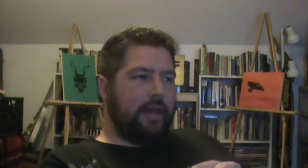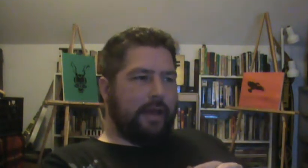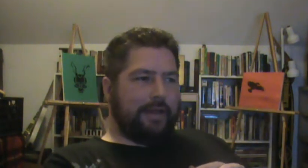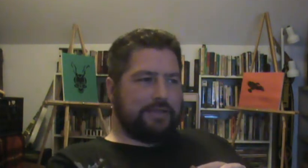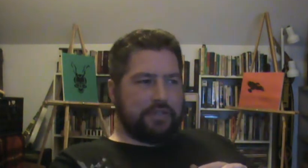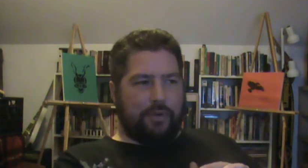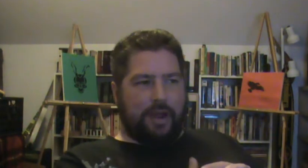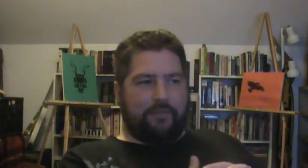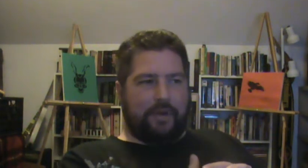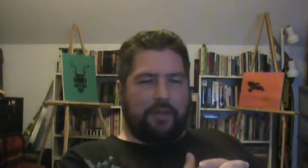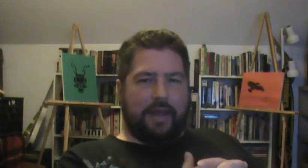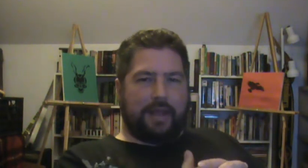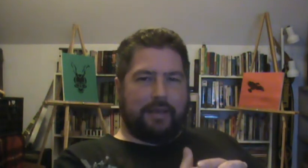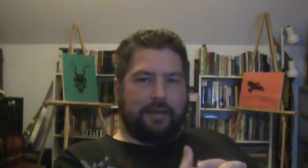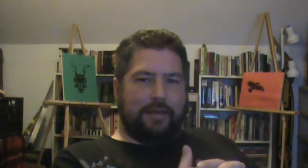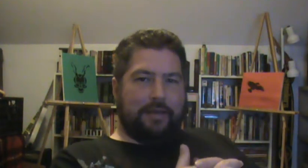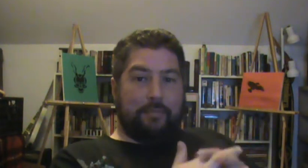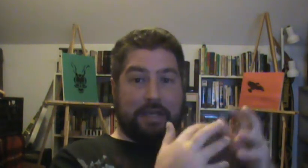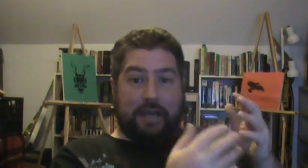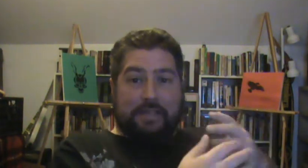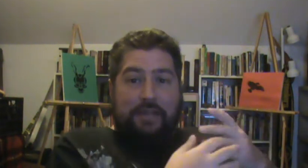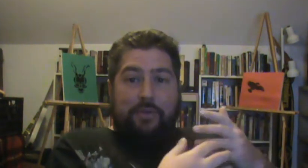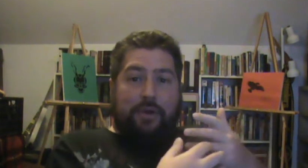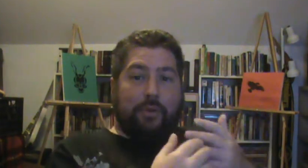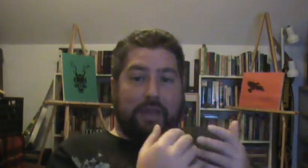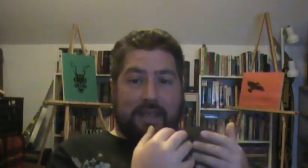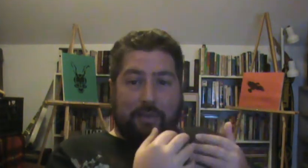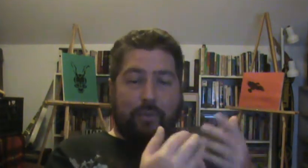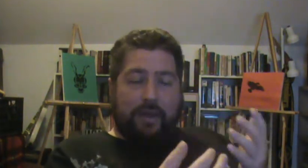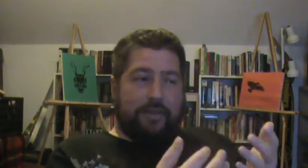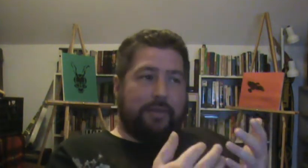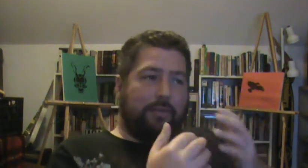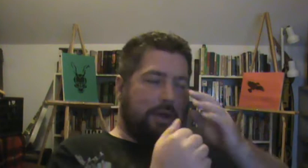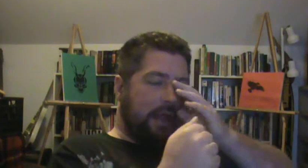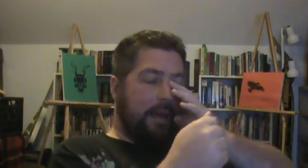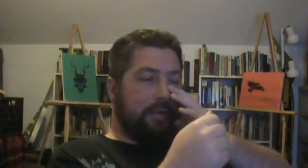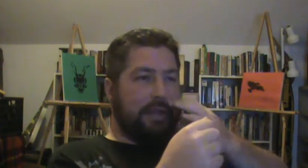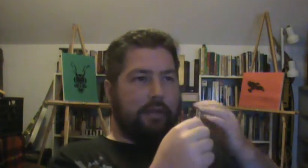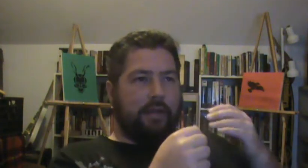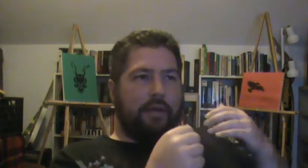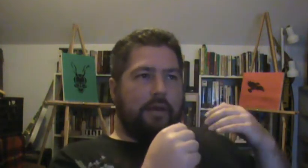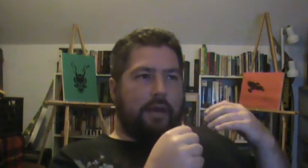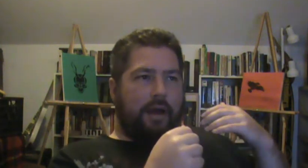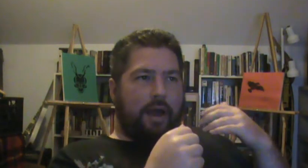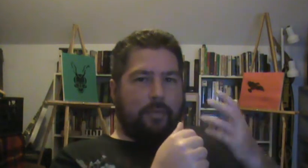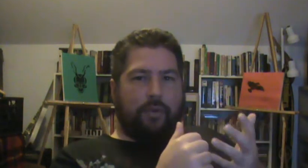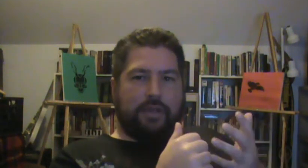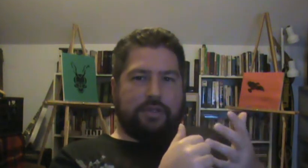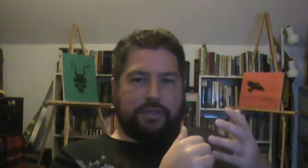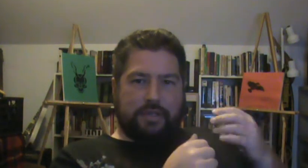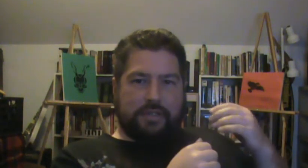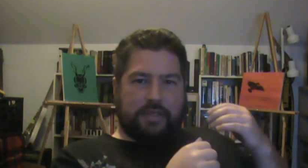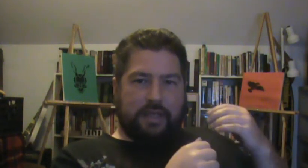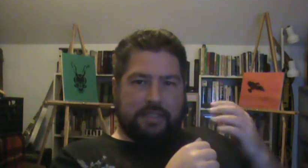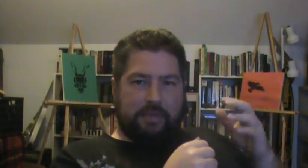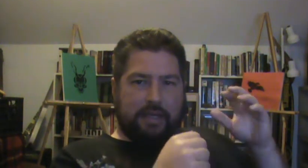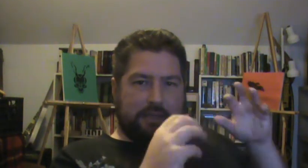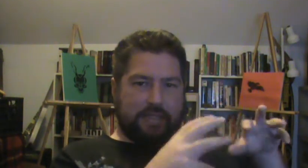And so I felt like because I don't agree with what happened, I'm going to just explain it in this